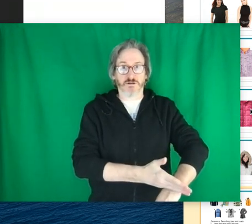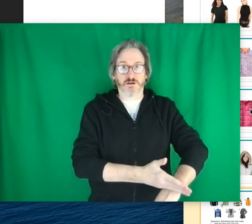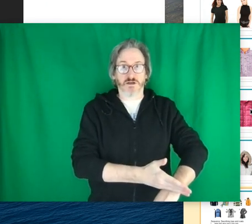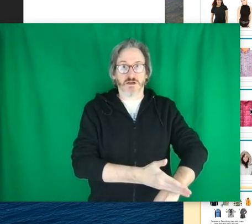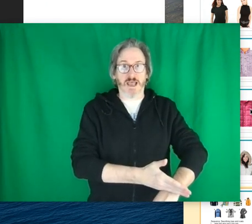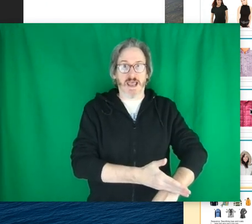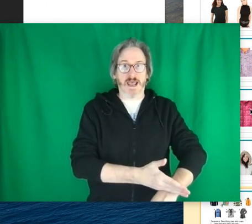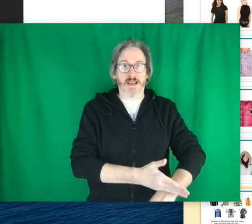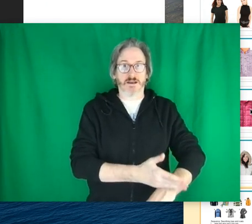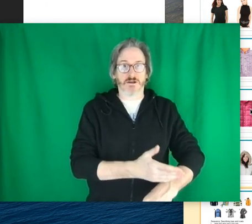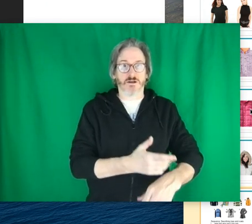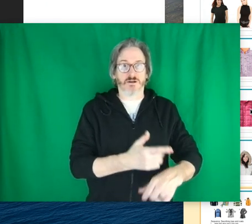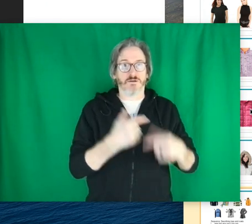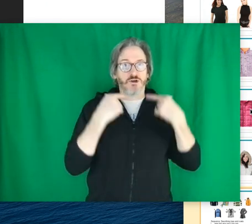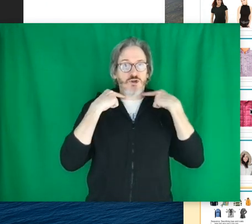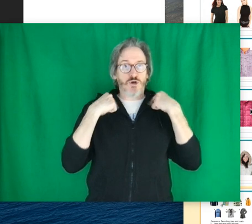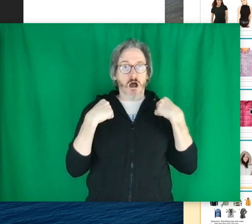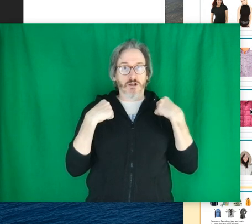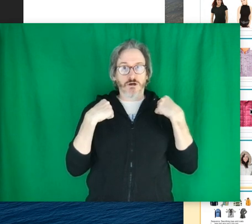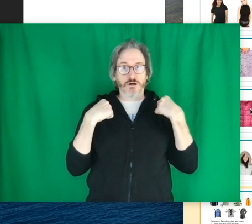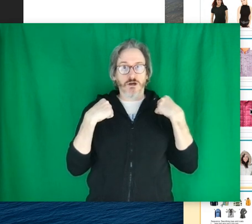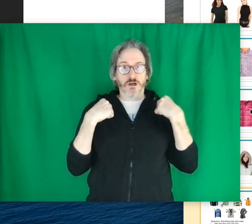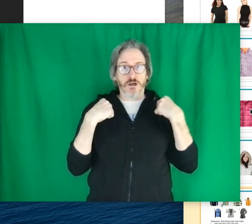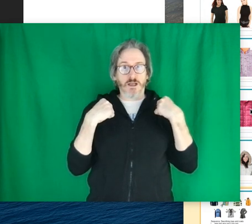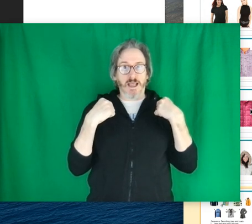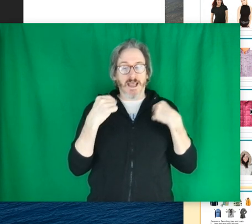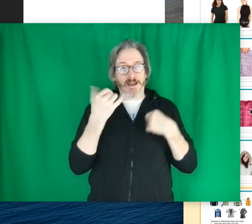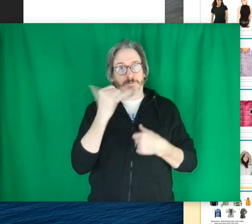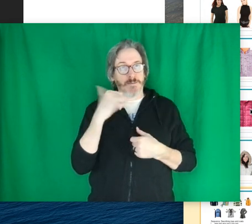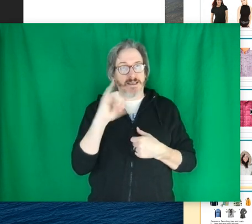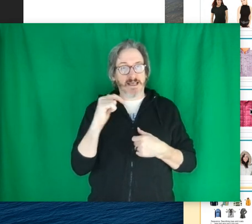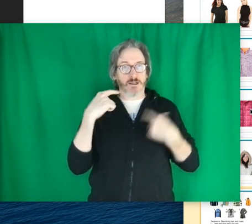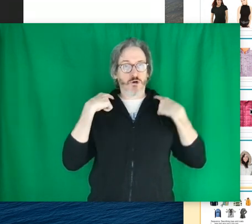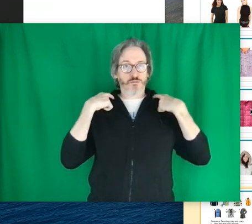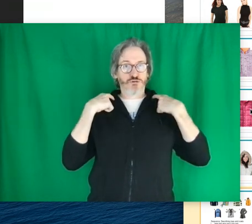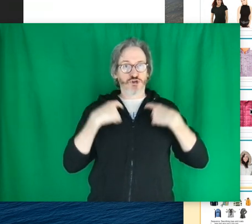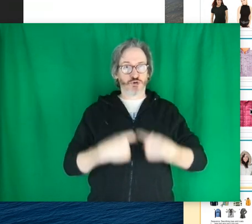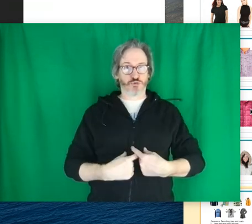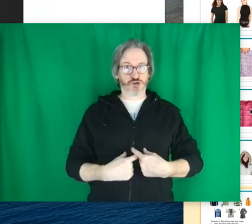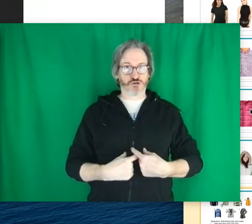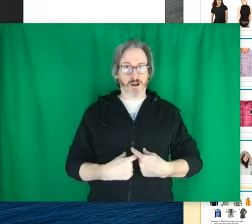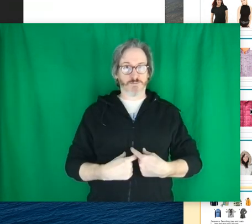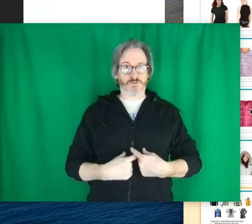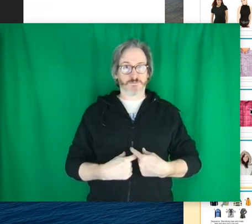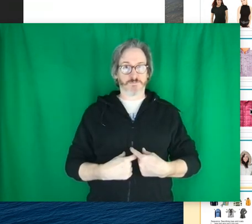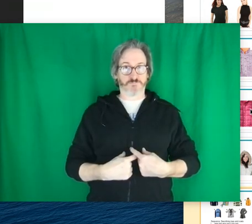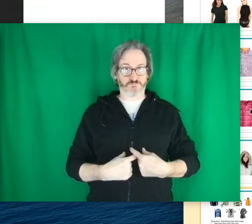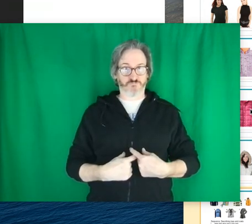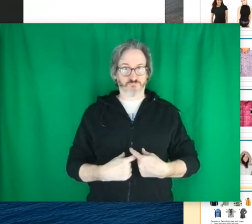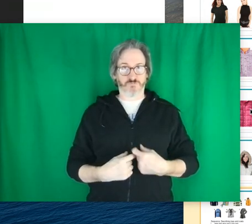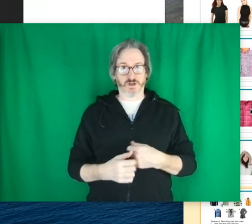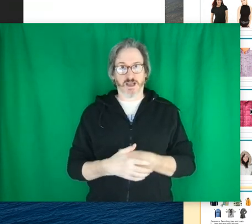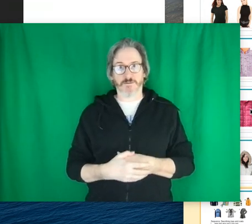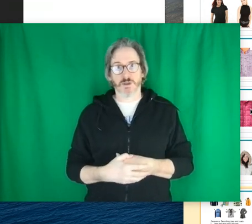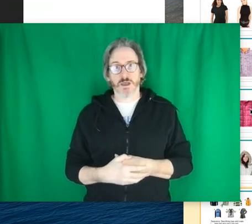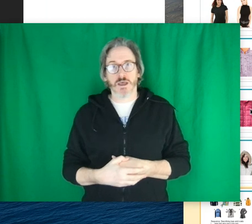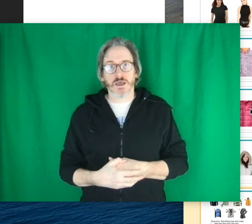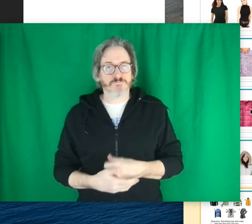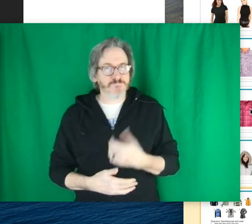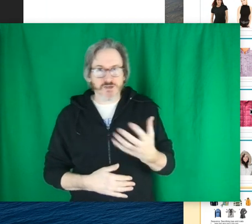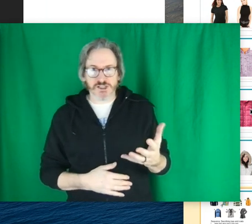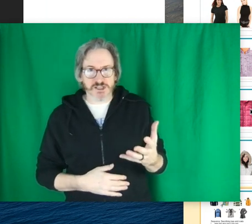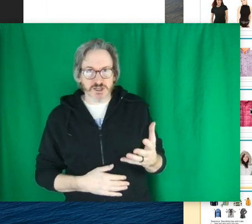and you could do color and maybe yellow stripe. Okay.